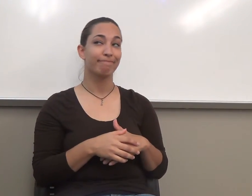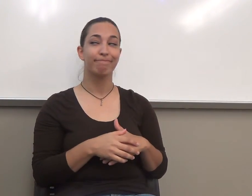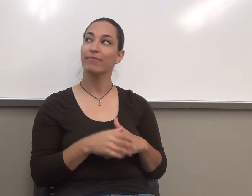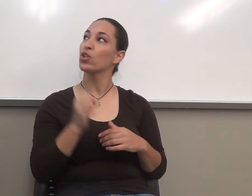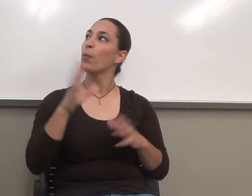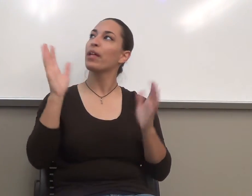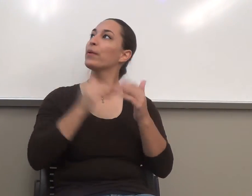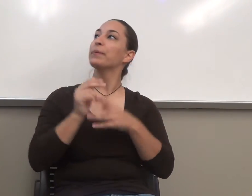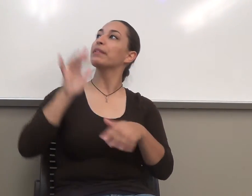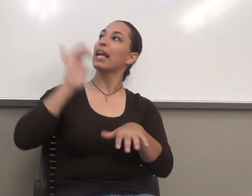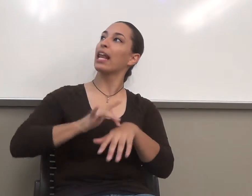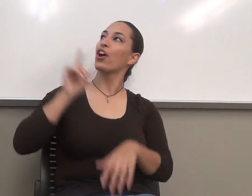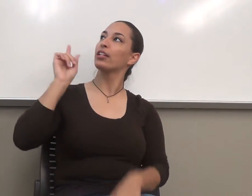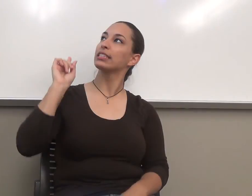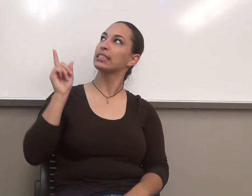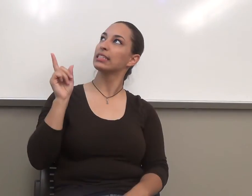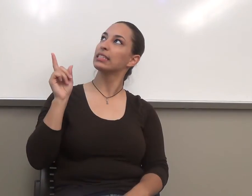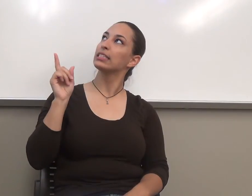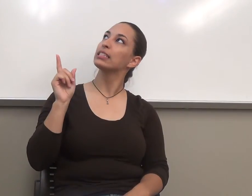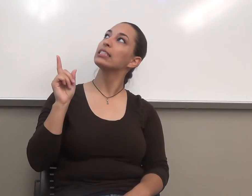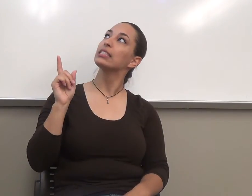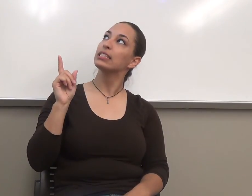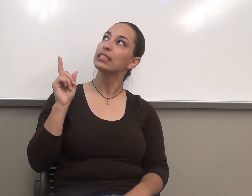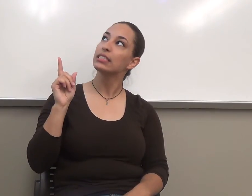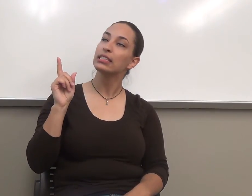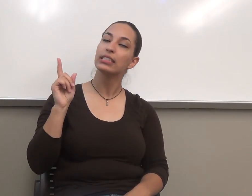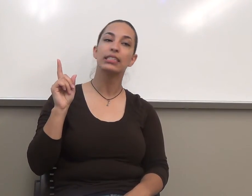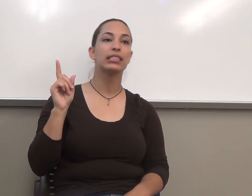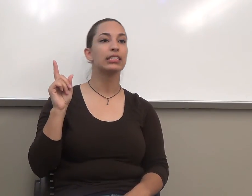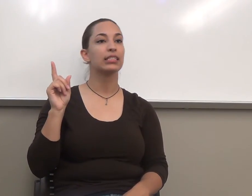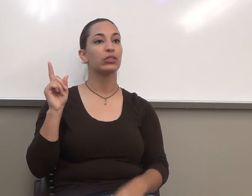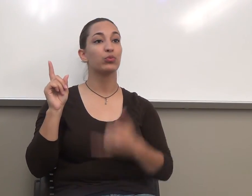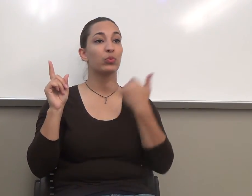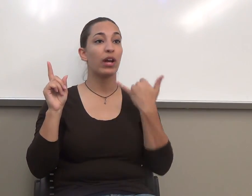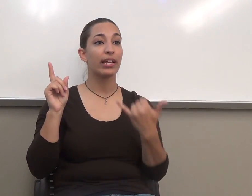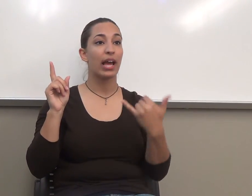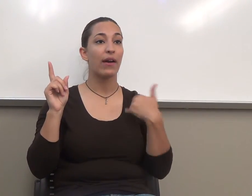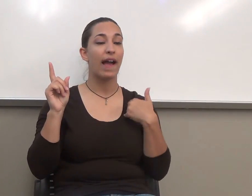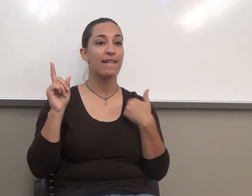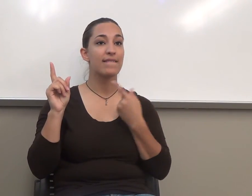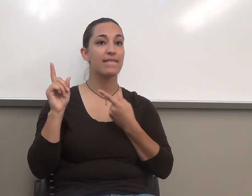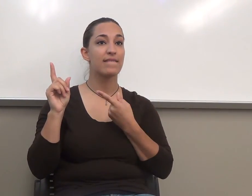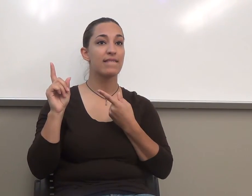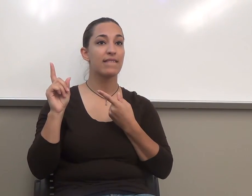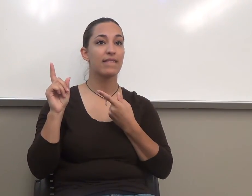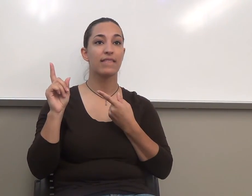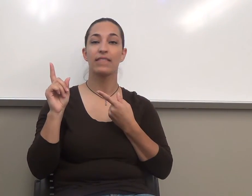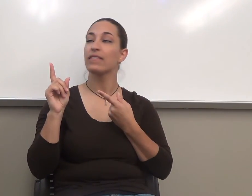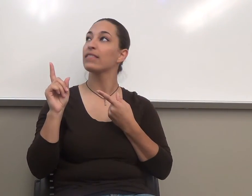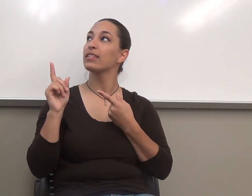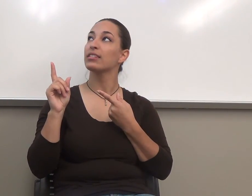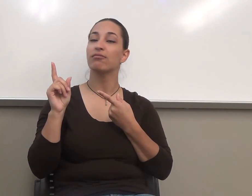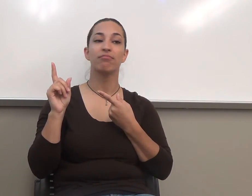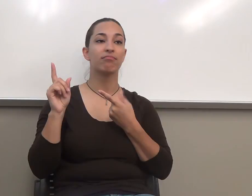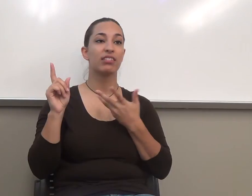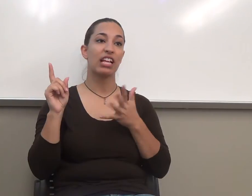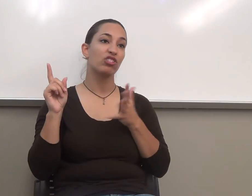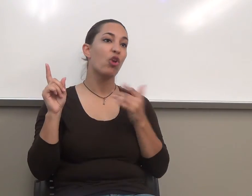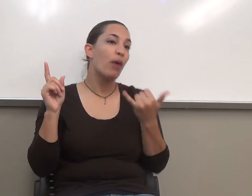And then this is what's up here now. It's basically this and the other handouts that I'm going to give you today. So